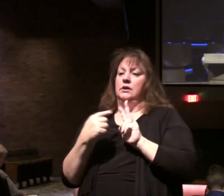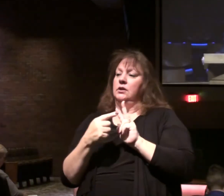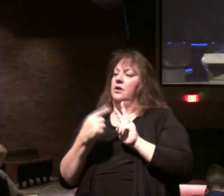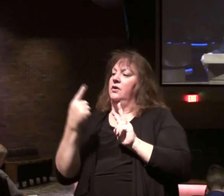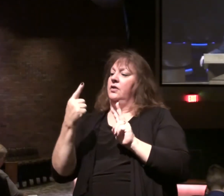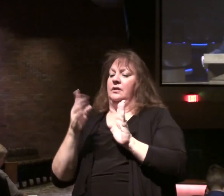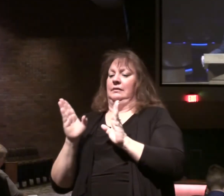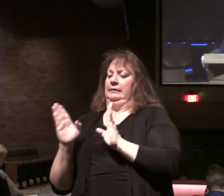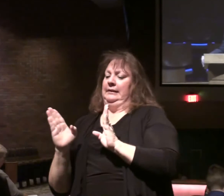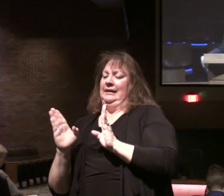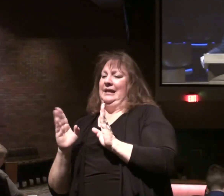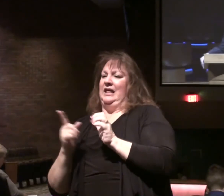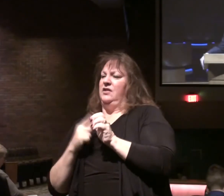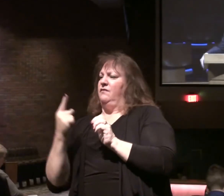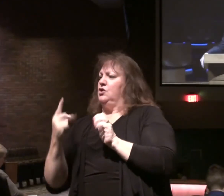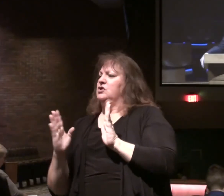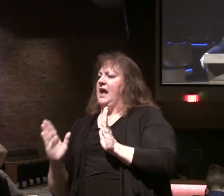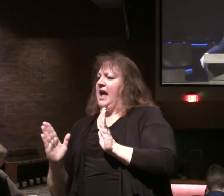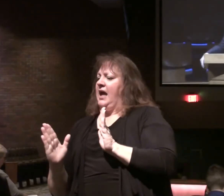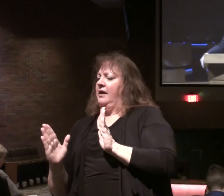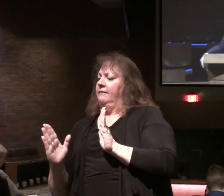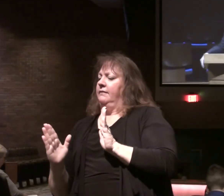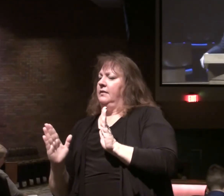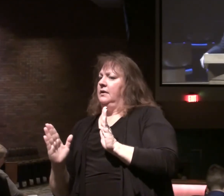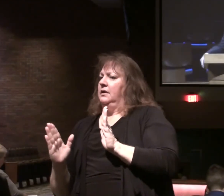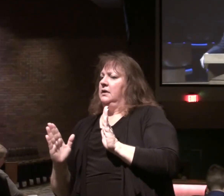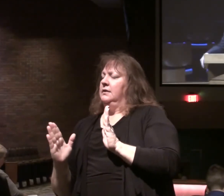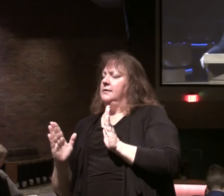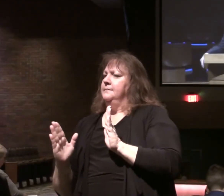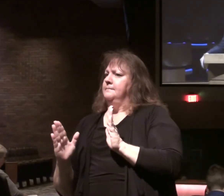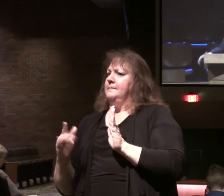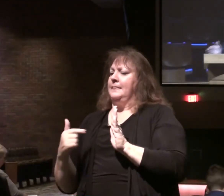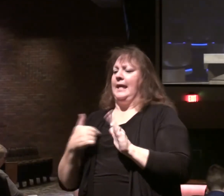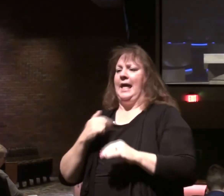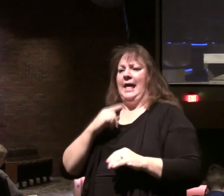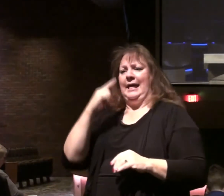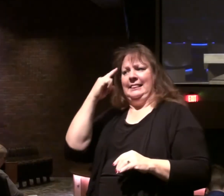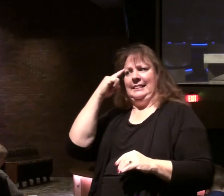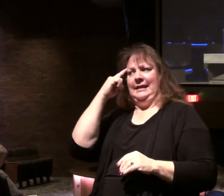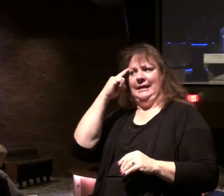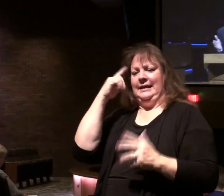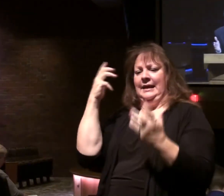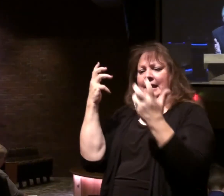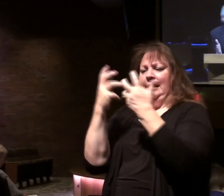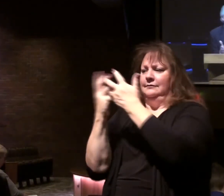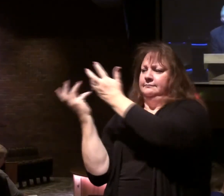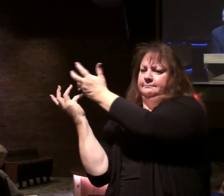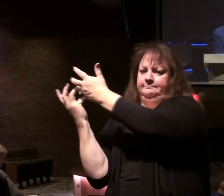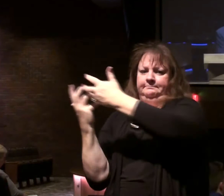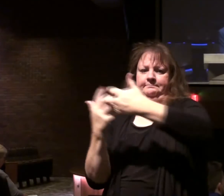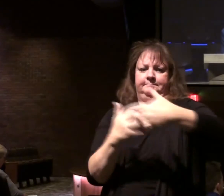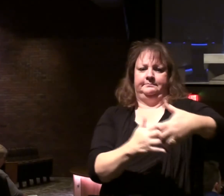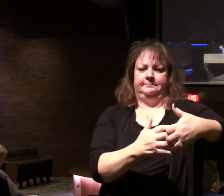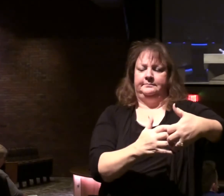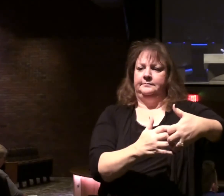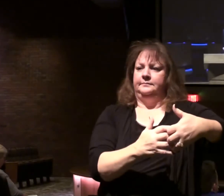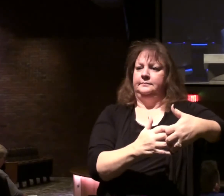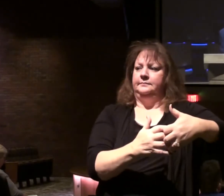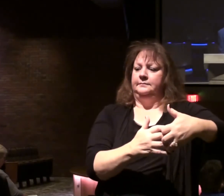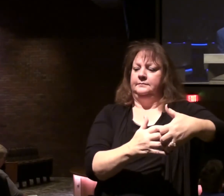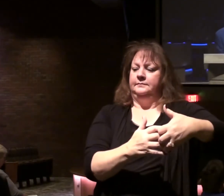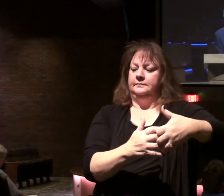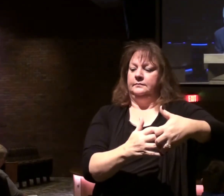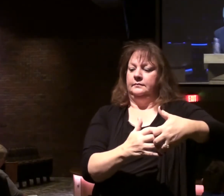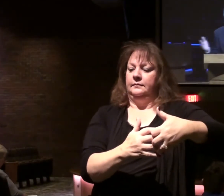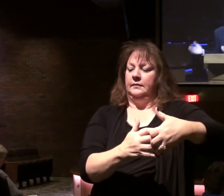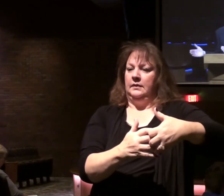first half of the tribulation. Some good writers do. I personally think it fits the flow of revelation in the context better